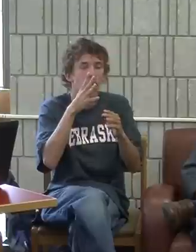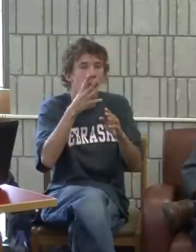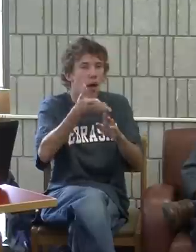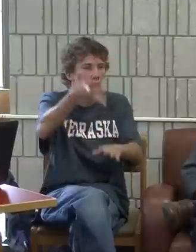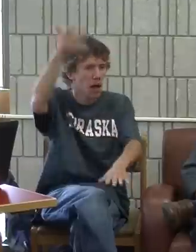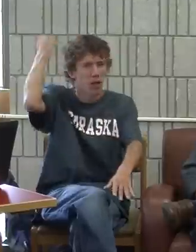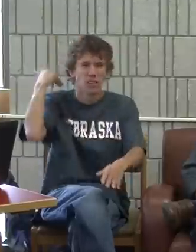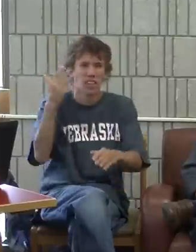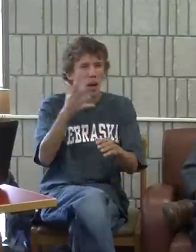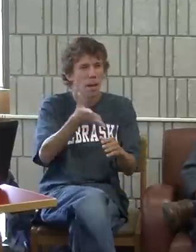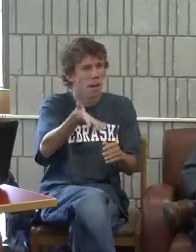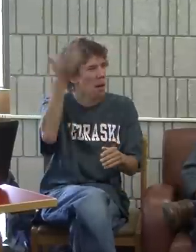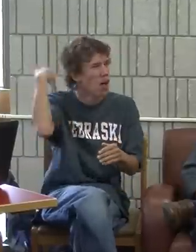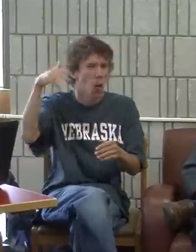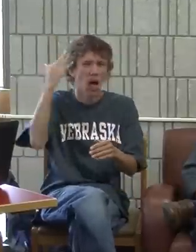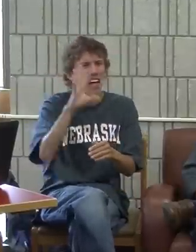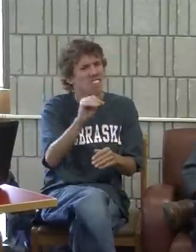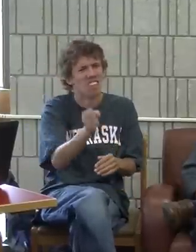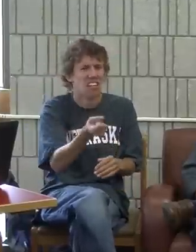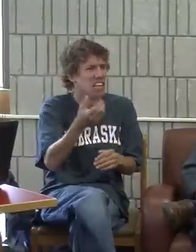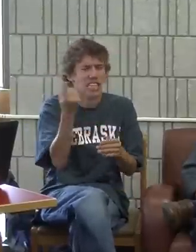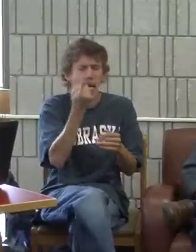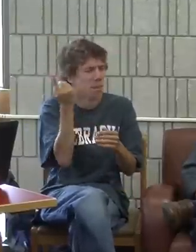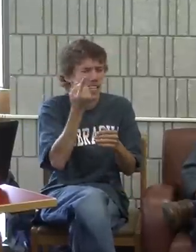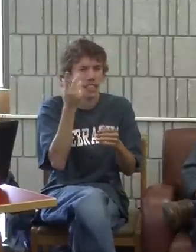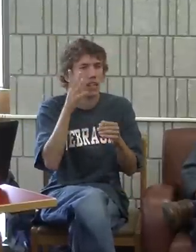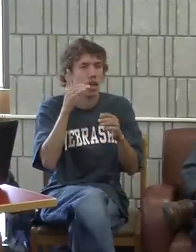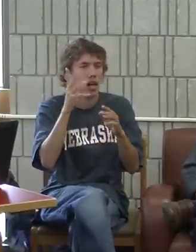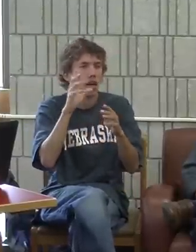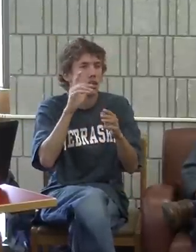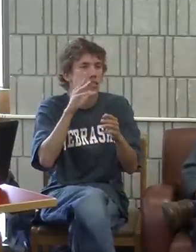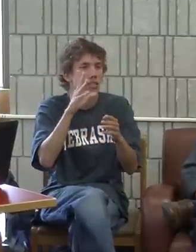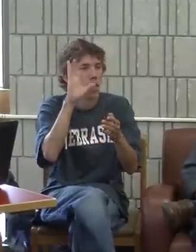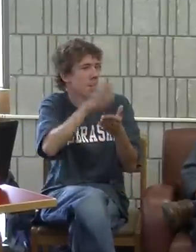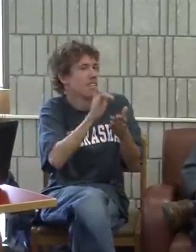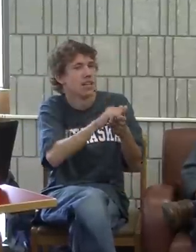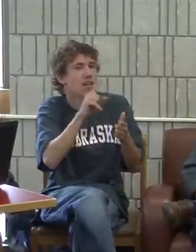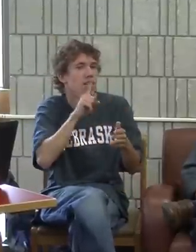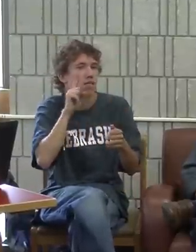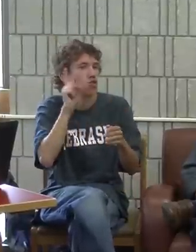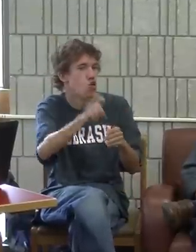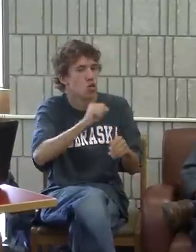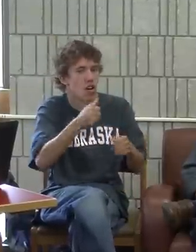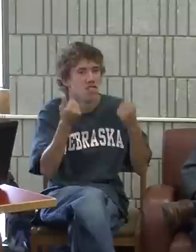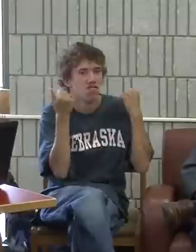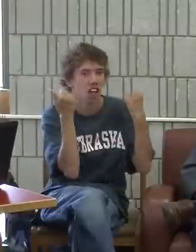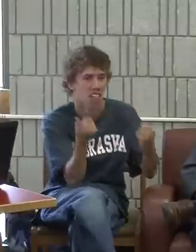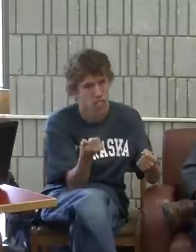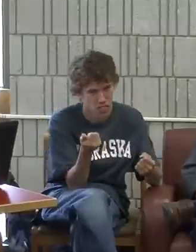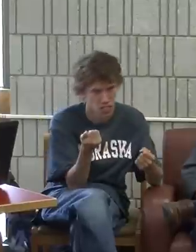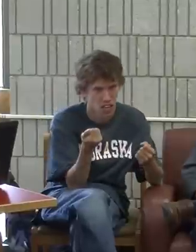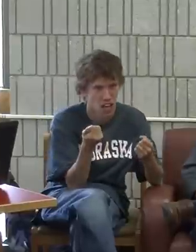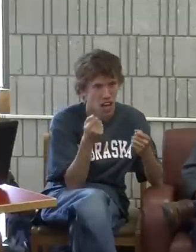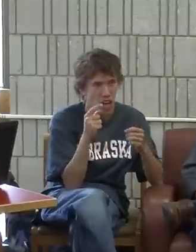I know way back when in the 50s people believed that Deaf people